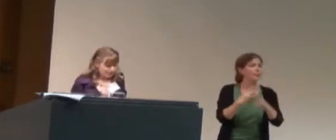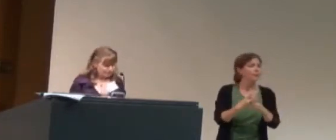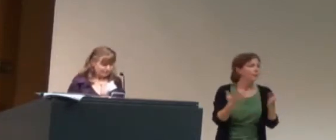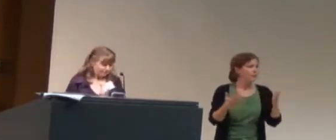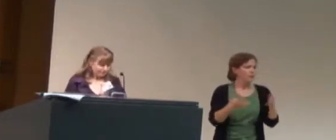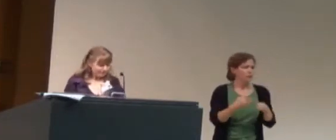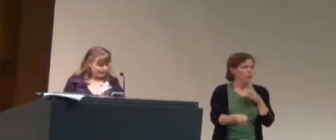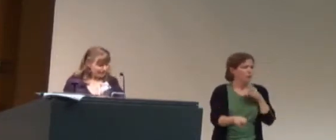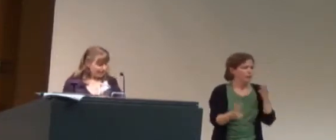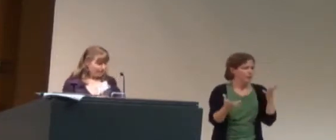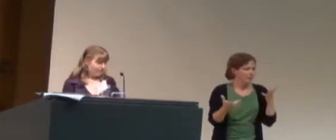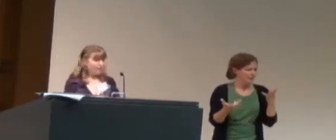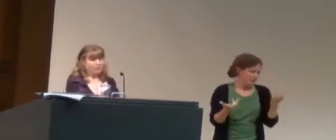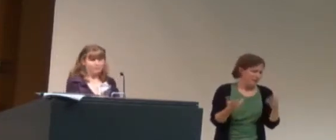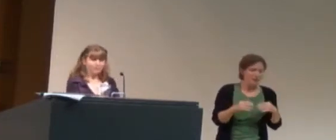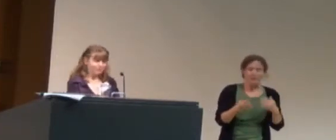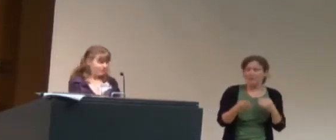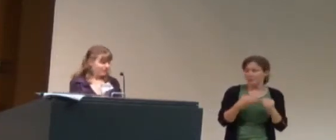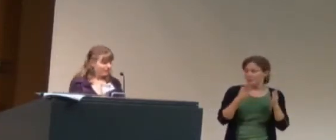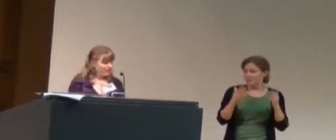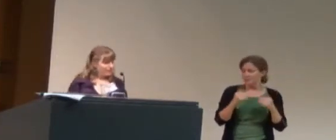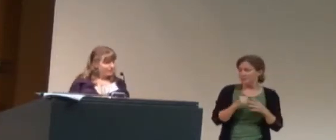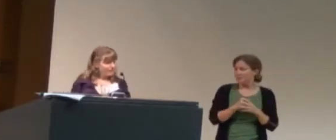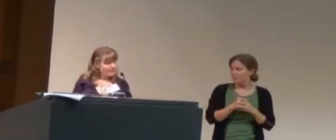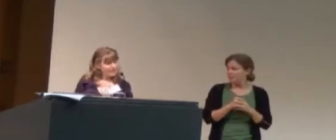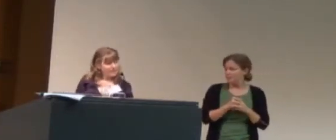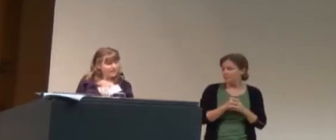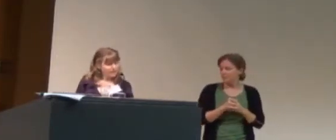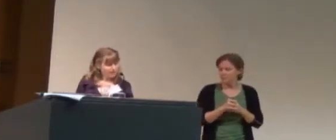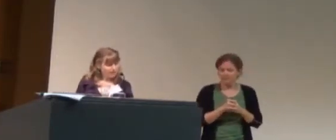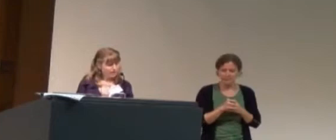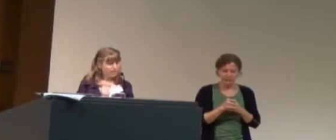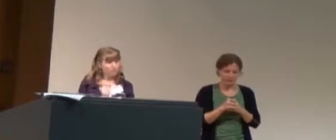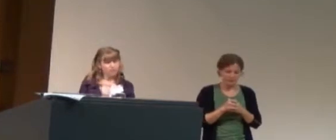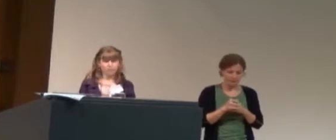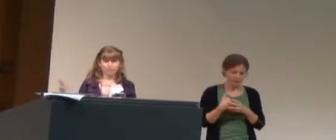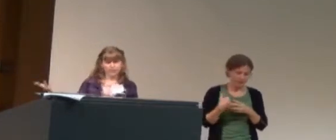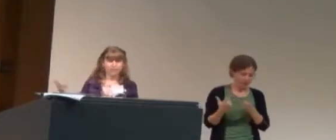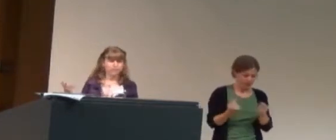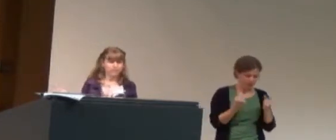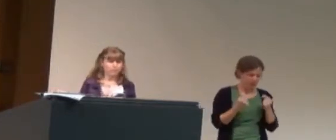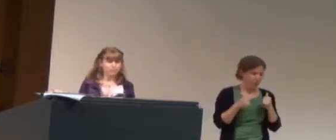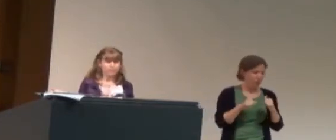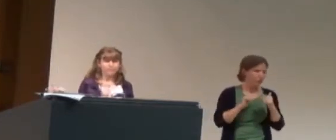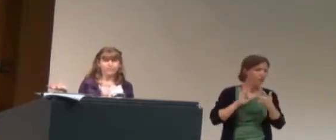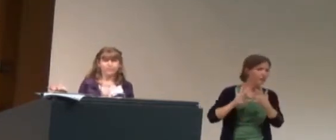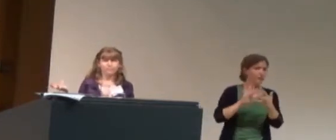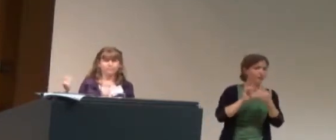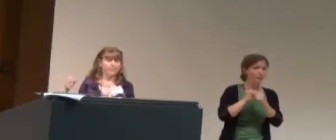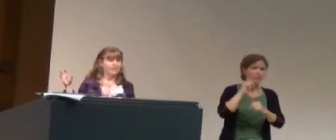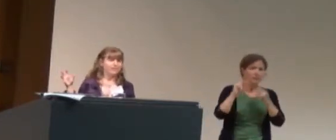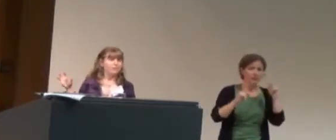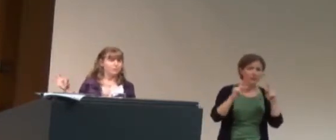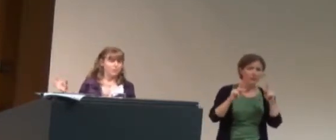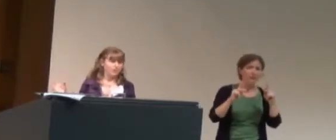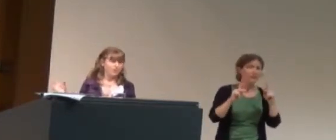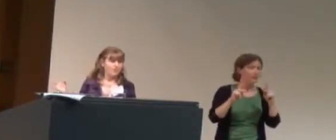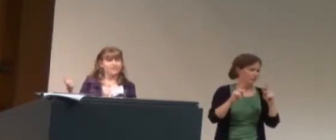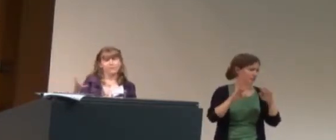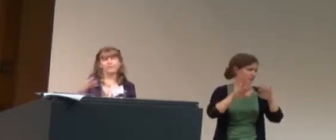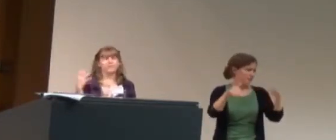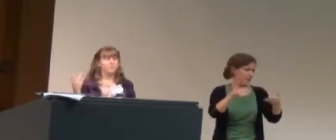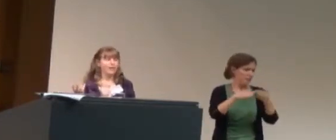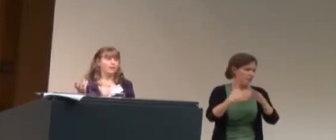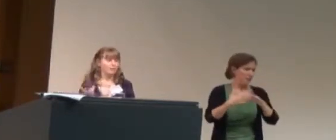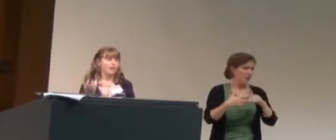Um, so, uh, anyway. The next thing that I tried in order to reach out to people in the asexual community,